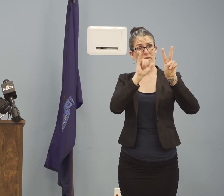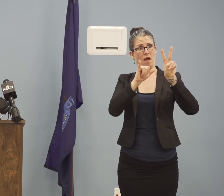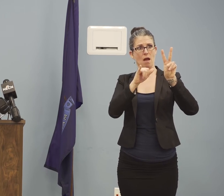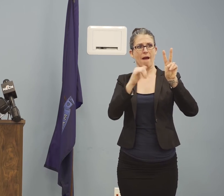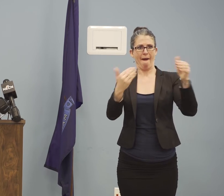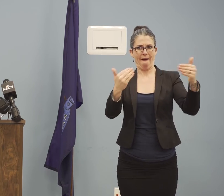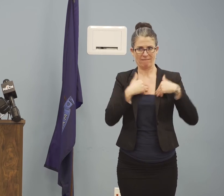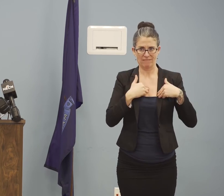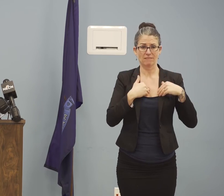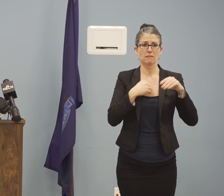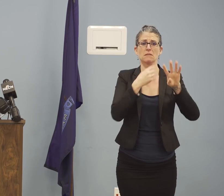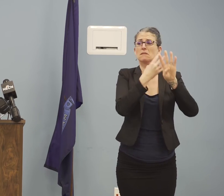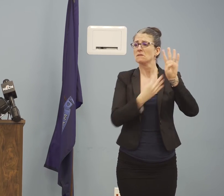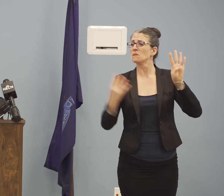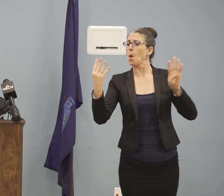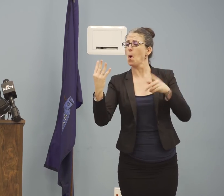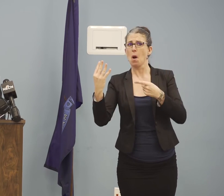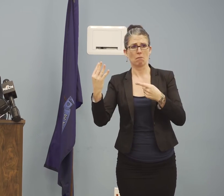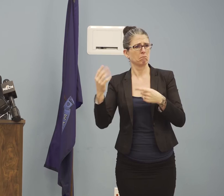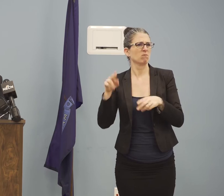individuals nothing but the best.